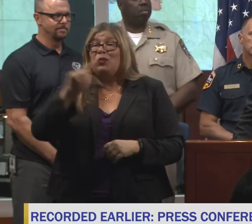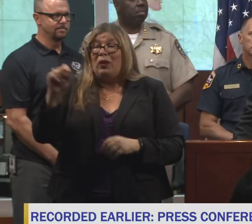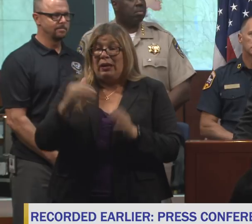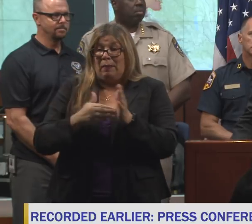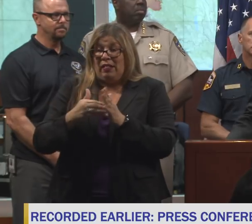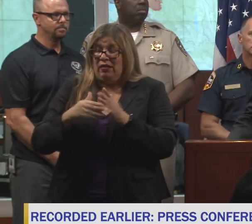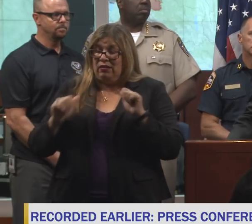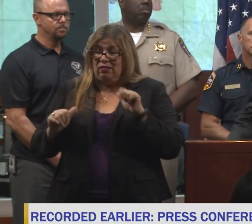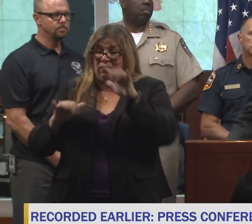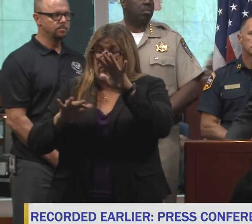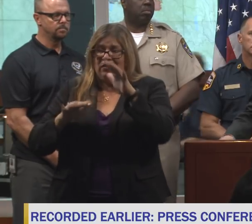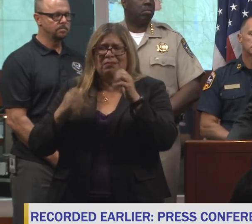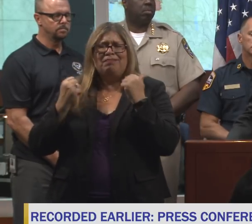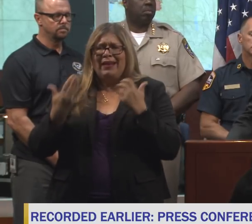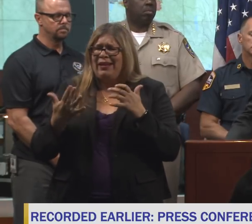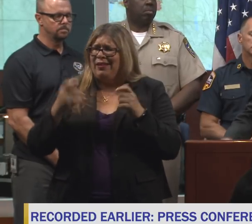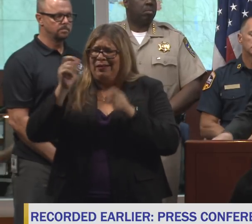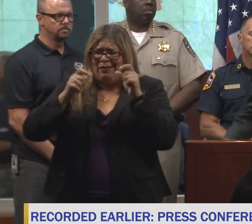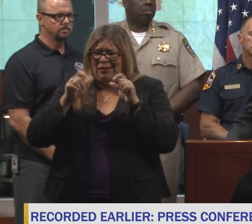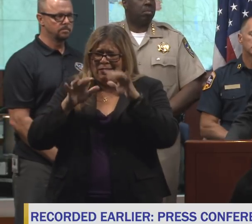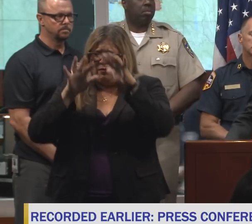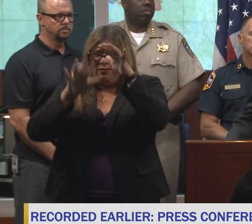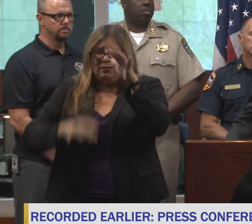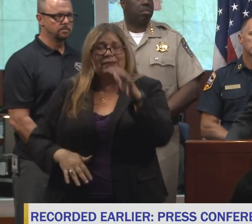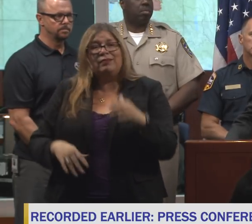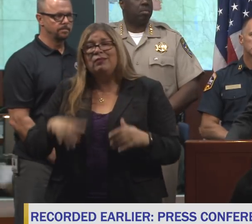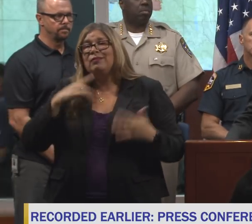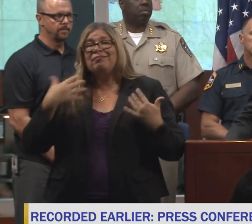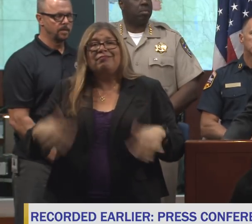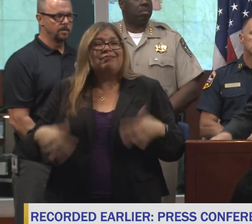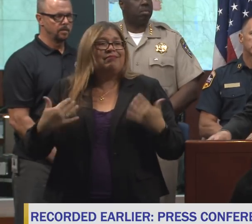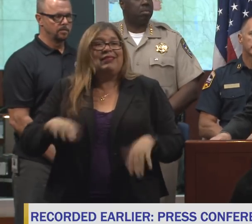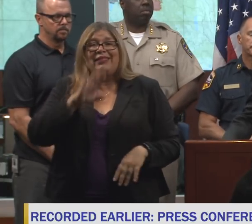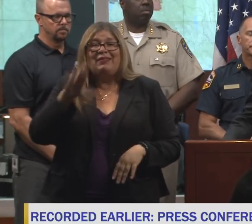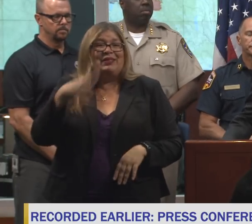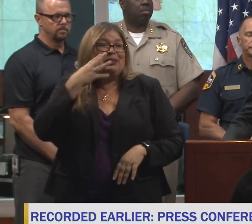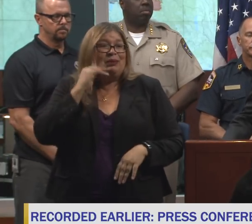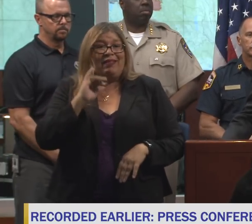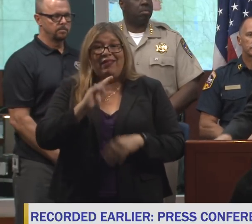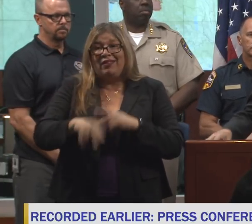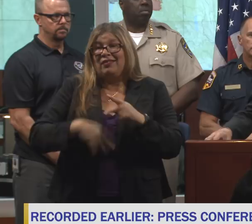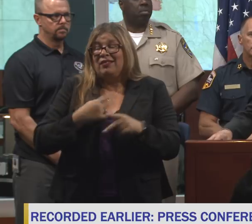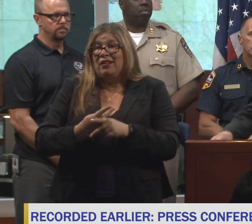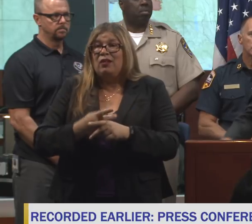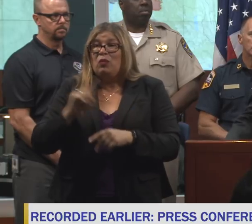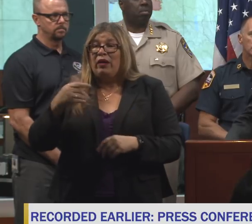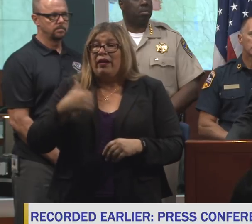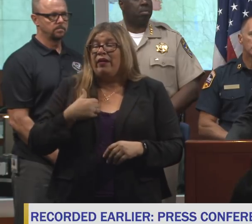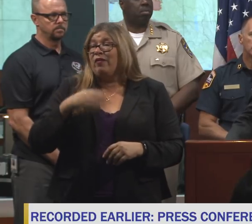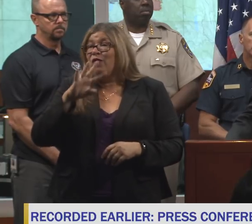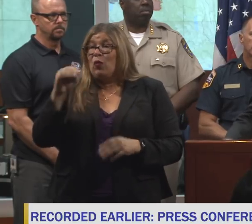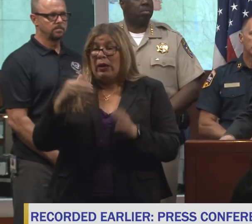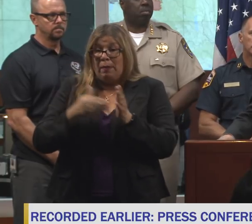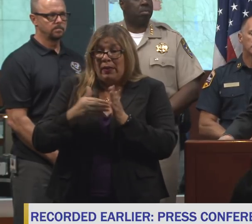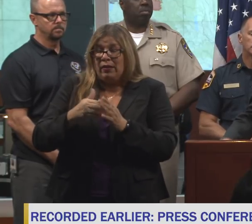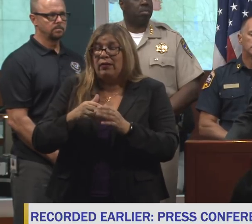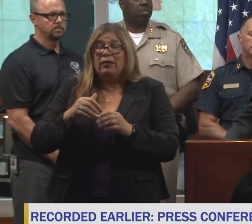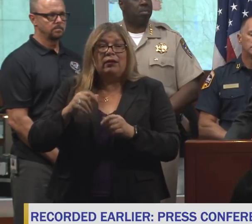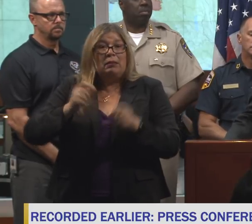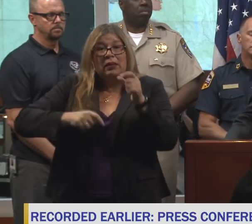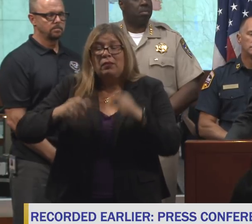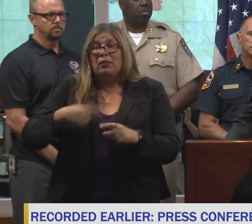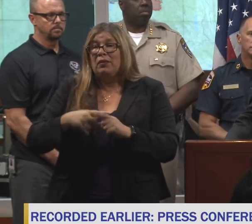So we're in a bold, unprecedented experiment with 40 million people and 32 million vehicles that burn